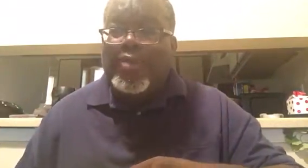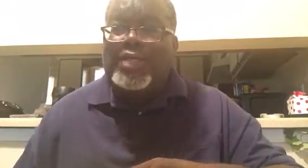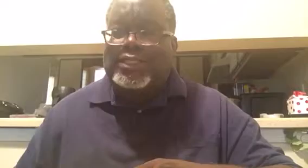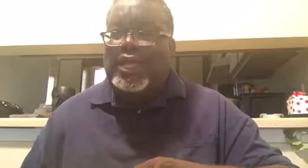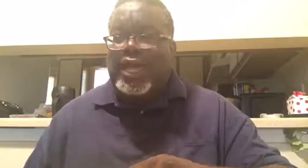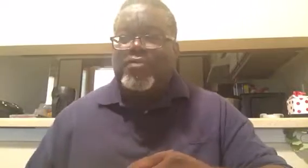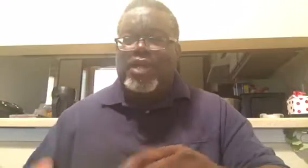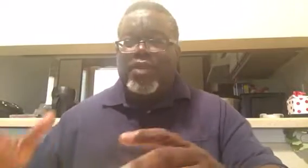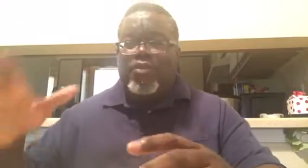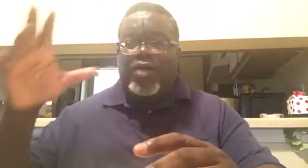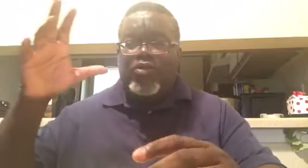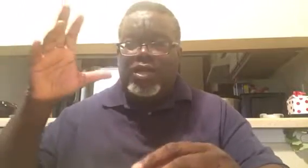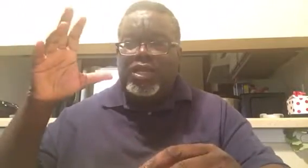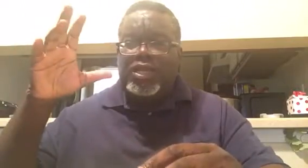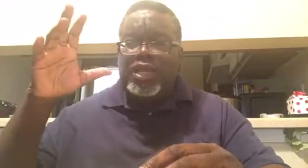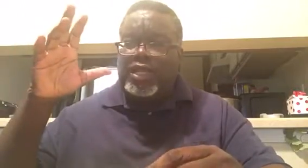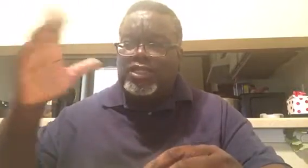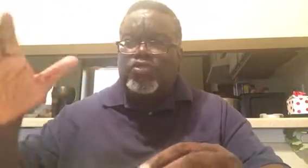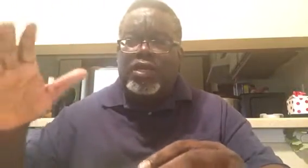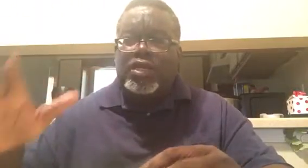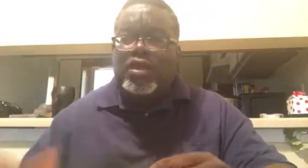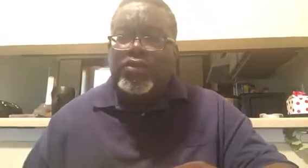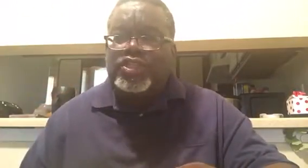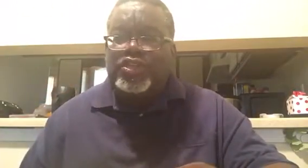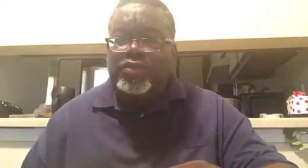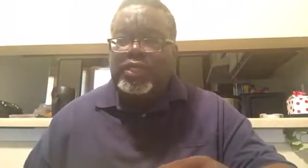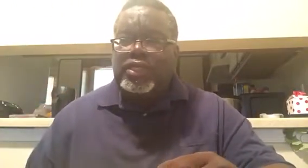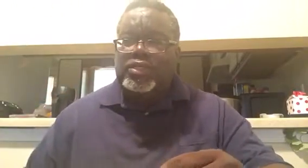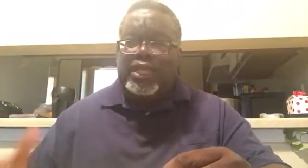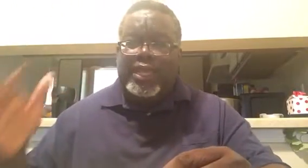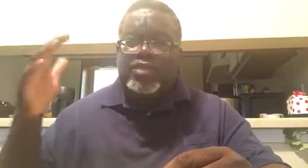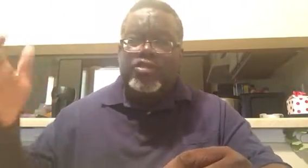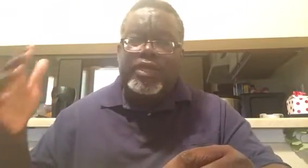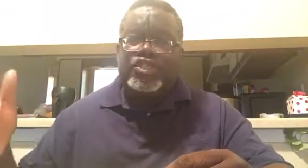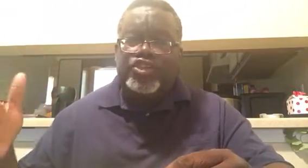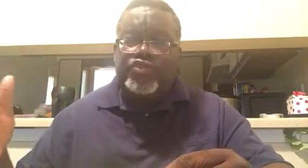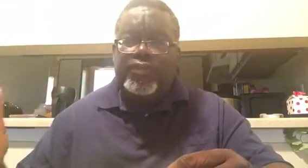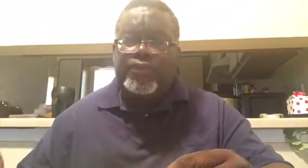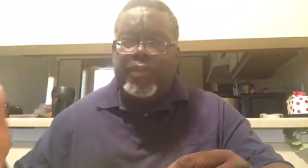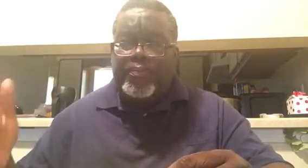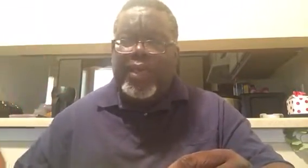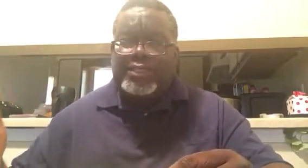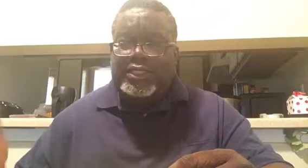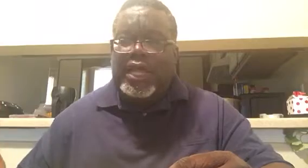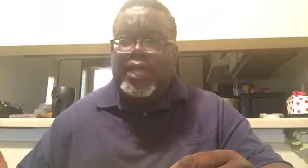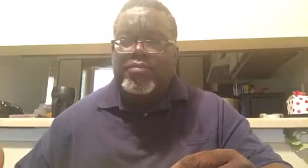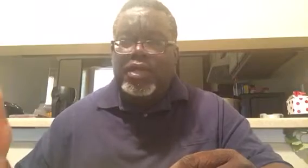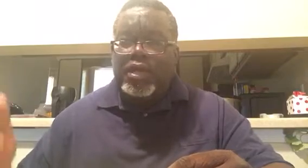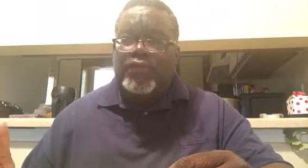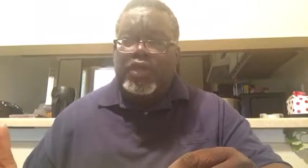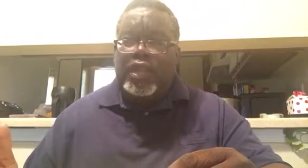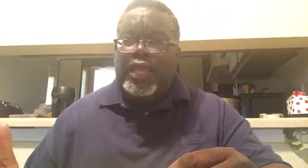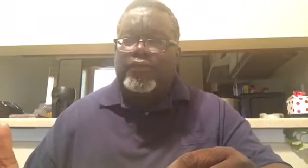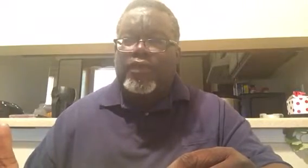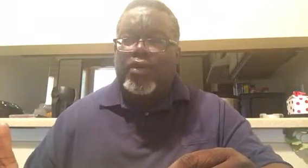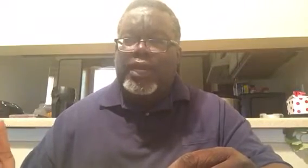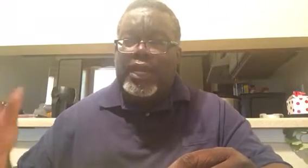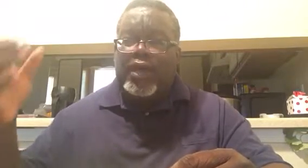best time and I want, I just want to encourage you to enter into the best time of your life. All right. Now,